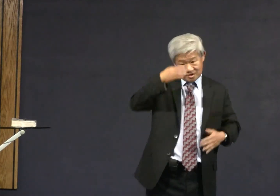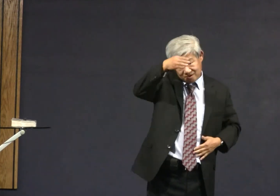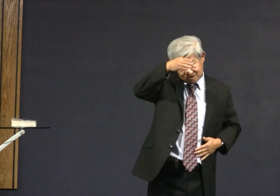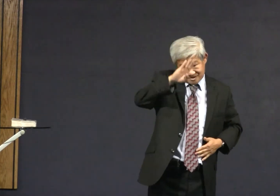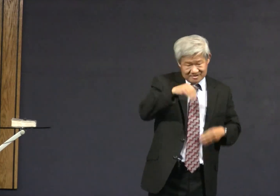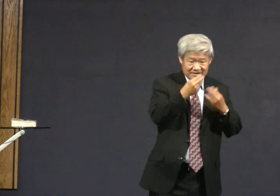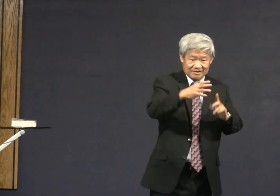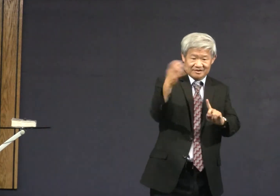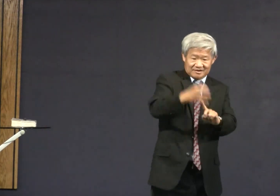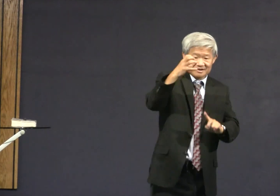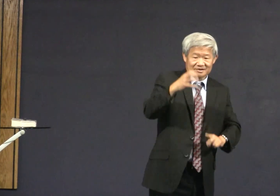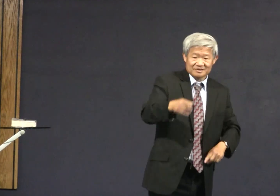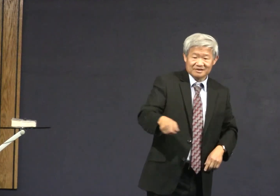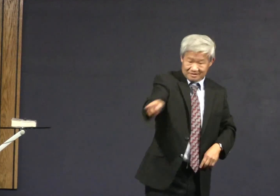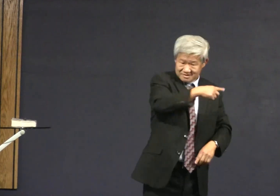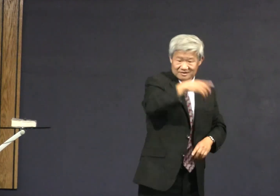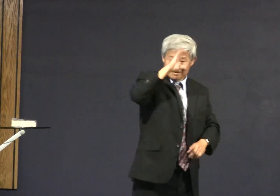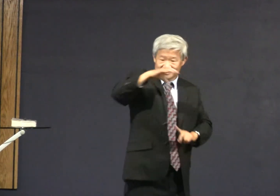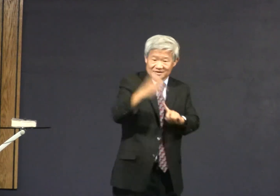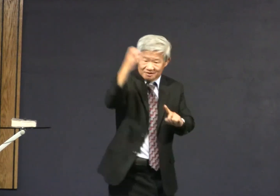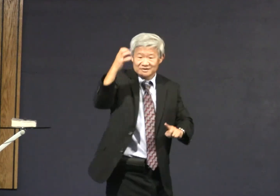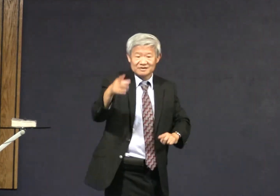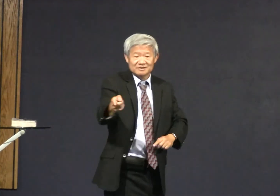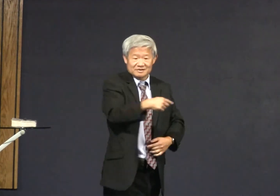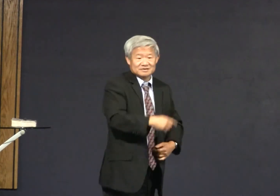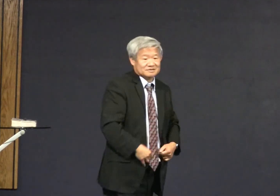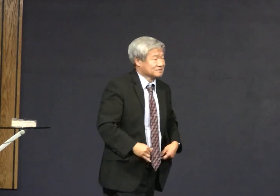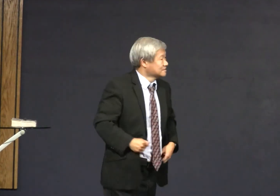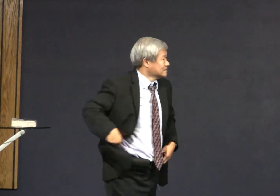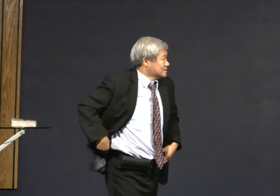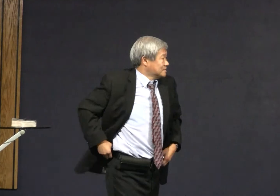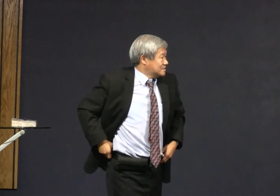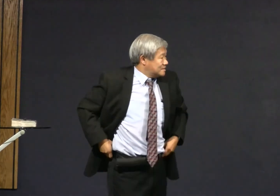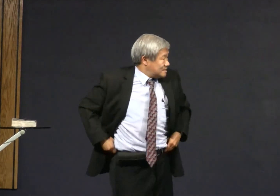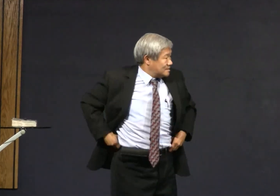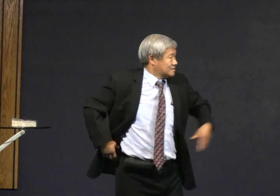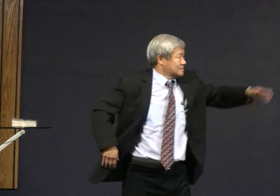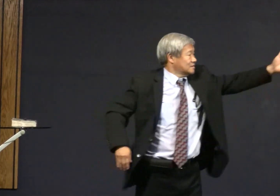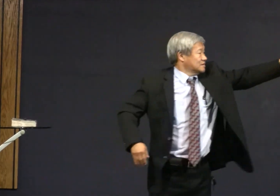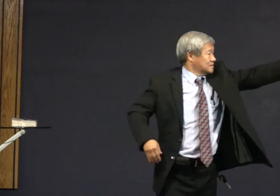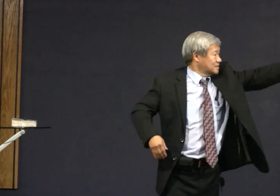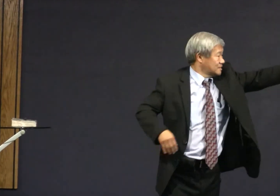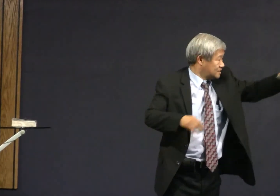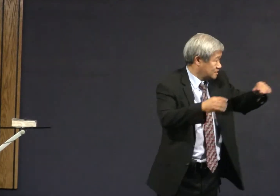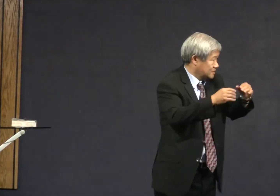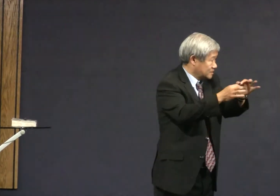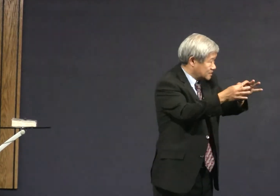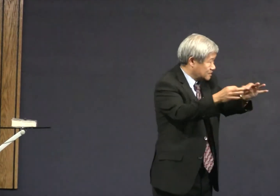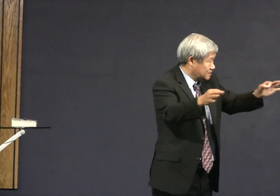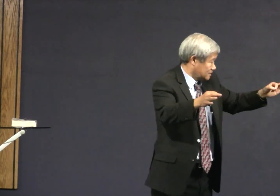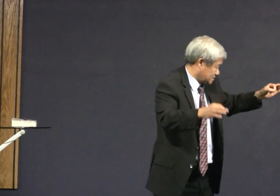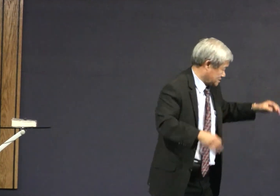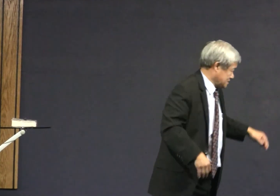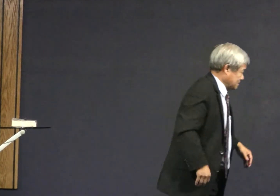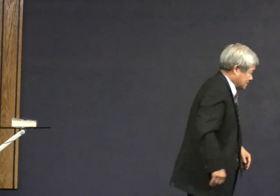you can win contests by carving pumpkins with Christmas